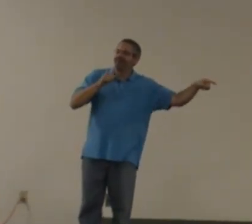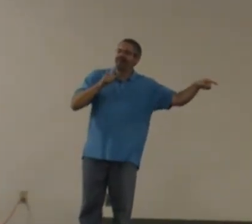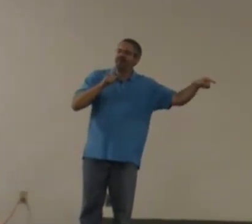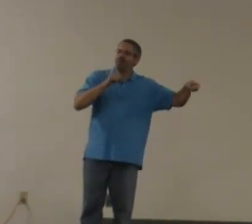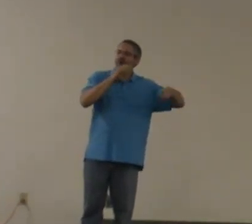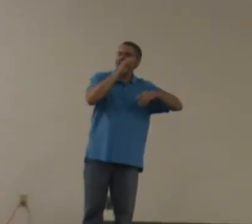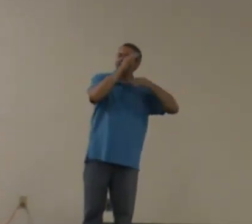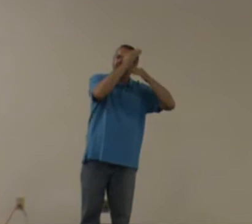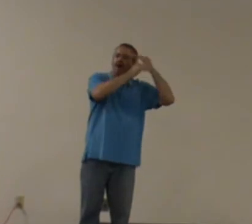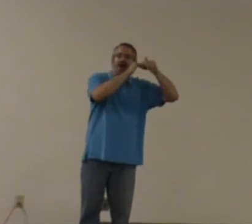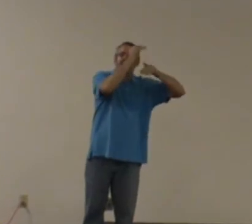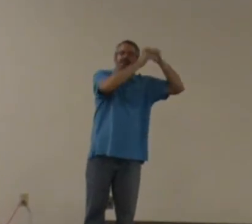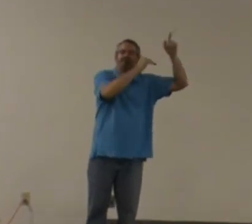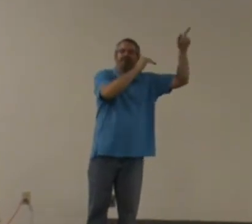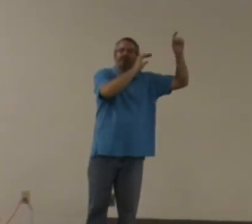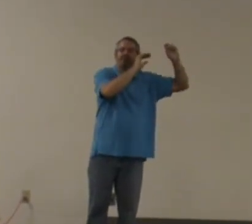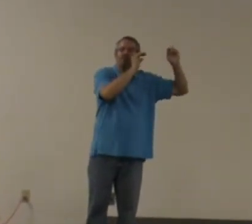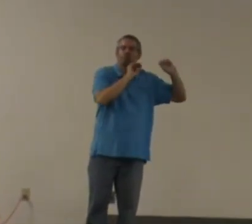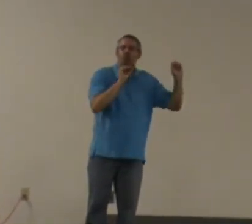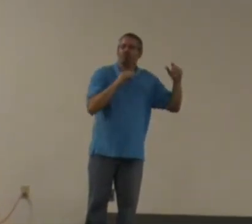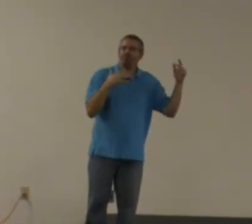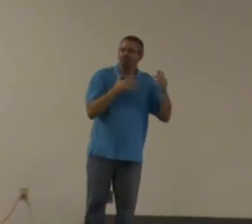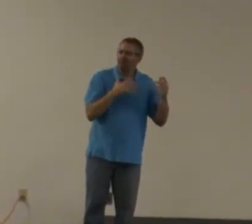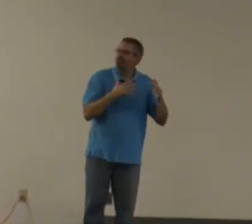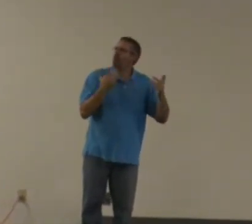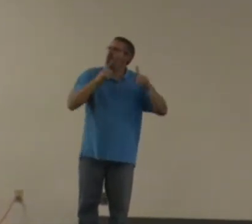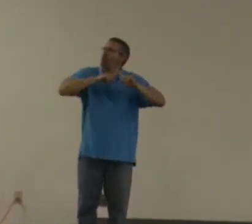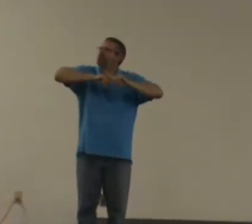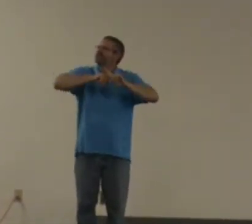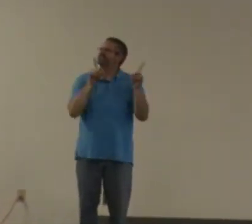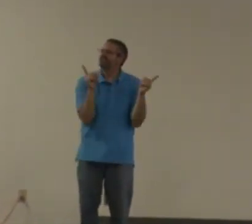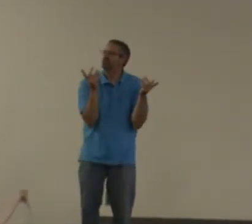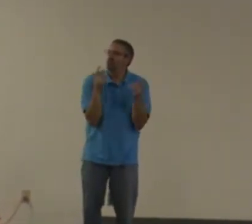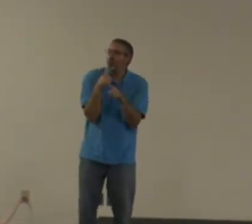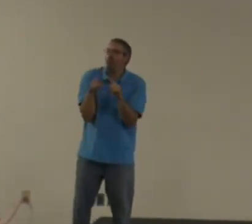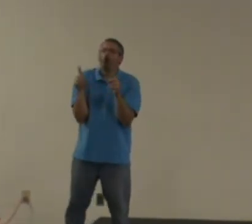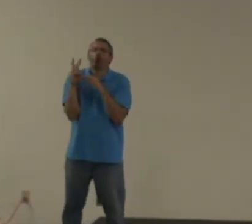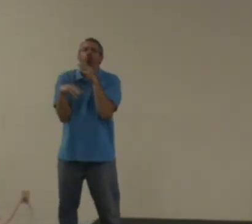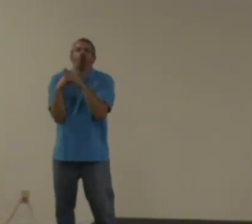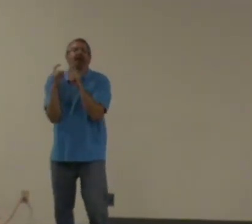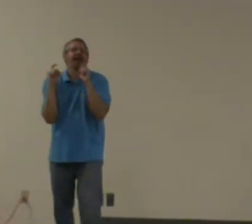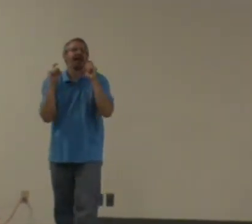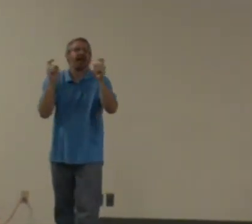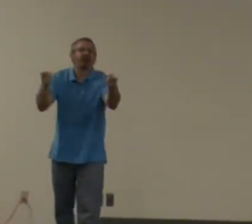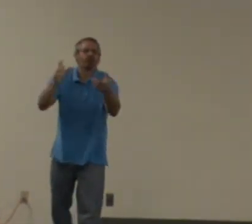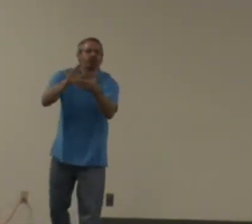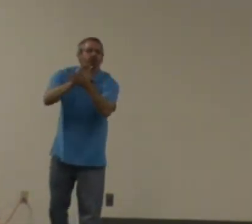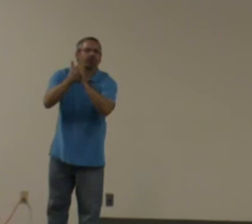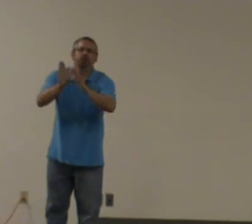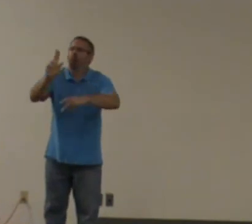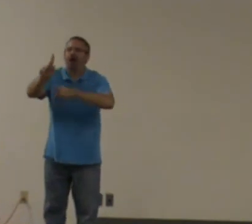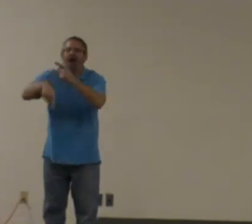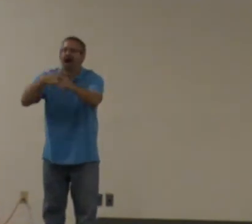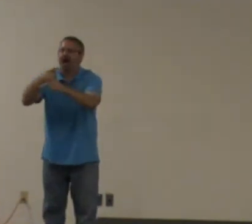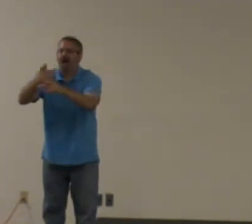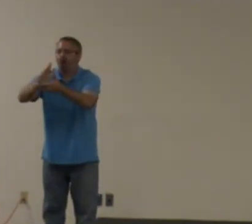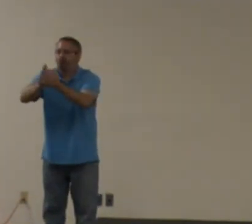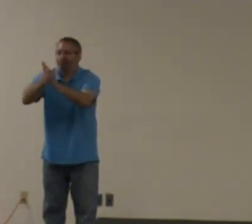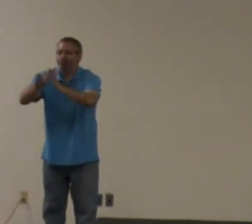here. What's different? What does the world give us? What kind of